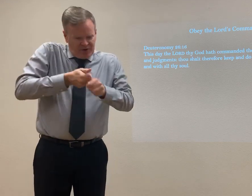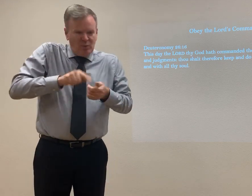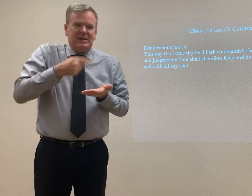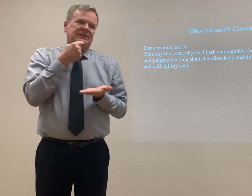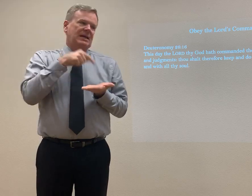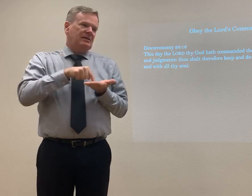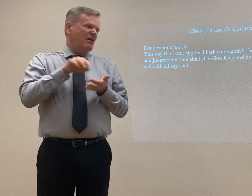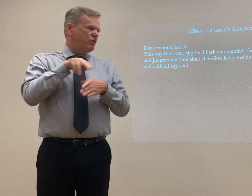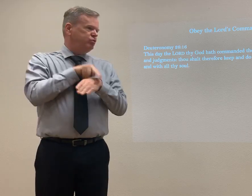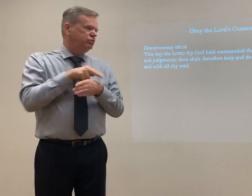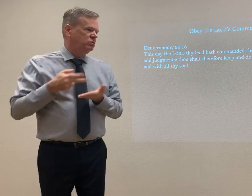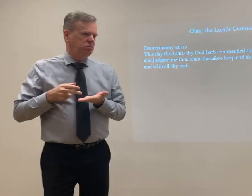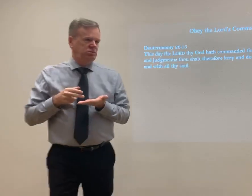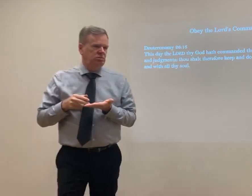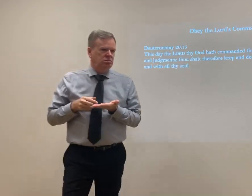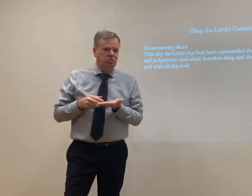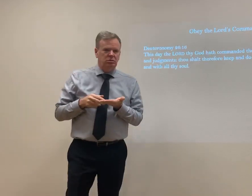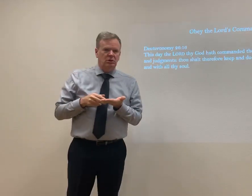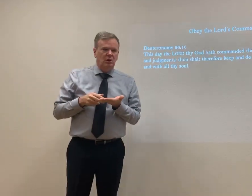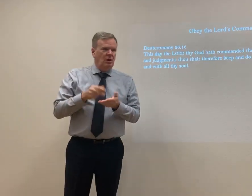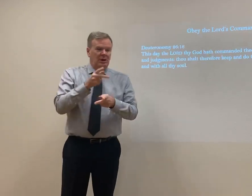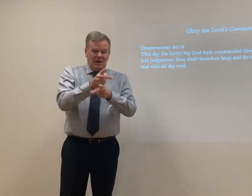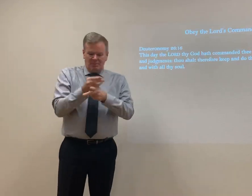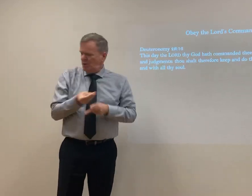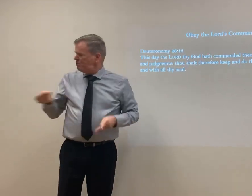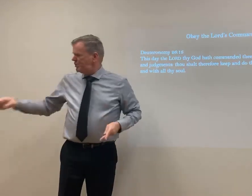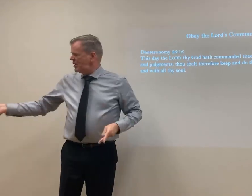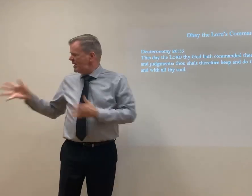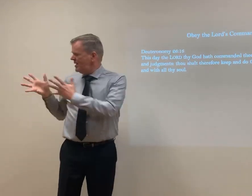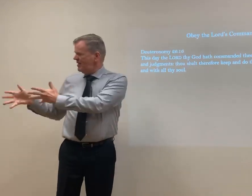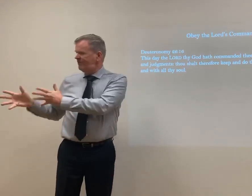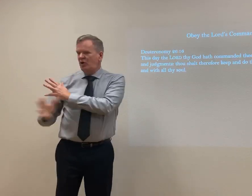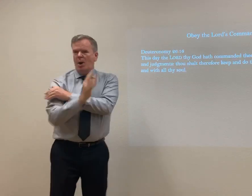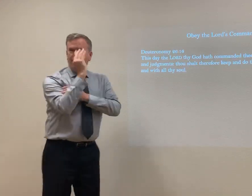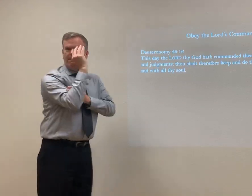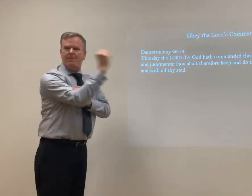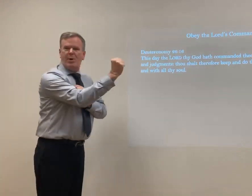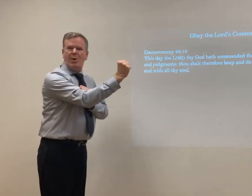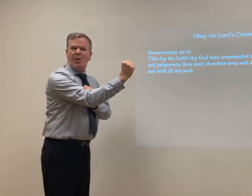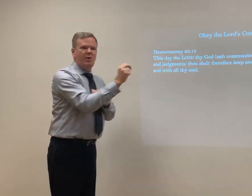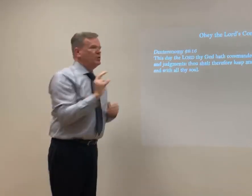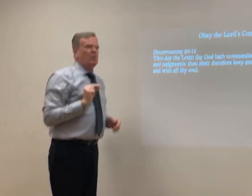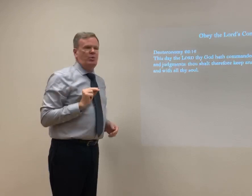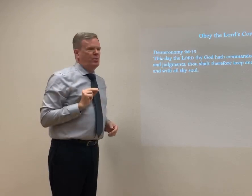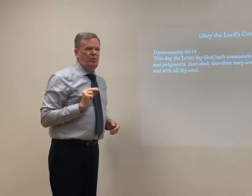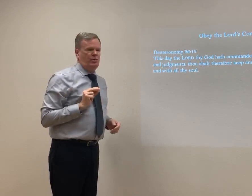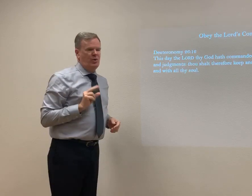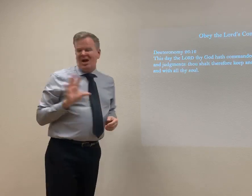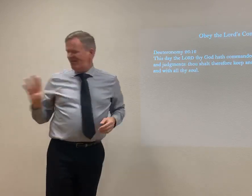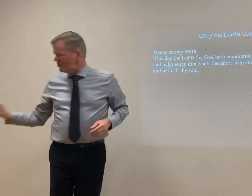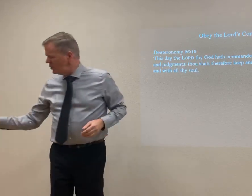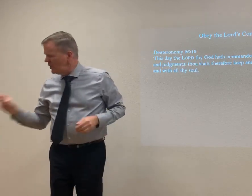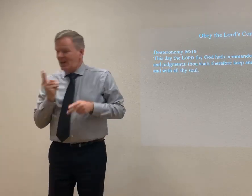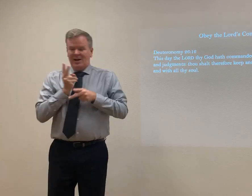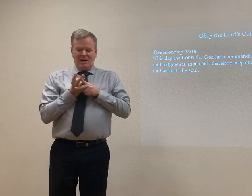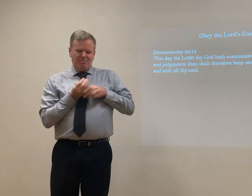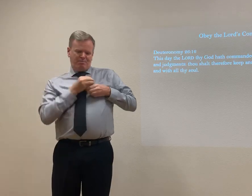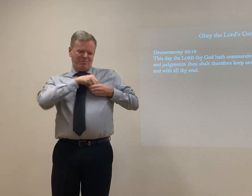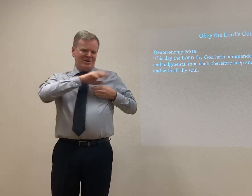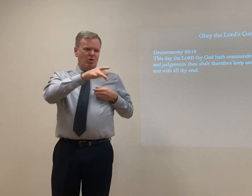When you keep things, you are following what it says. You don't just set it to the side and decide to do other things. That's not how keeping works. You keep.